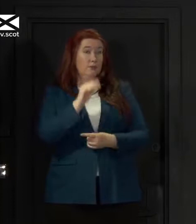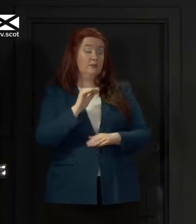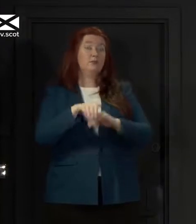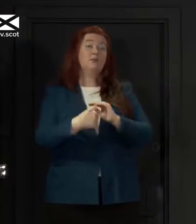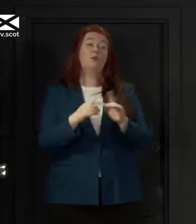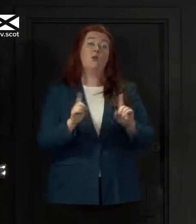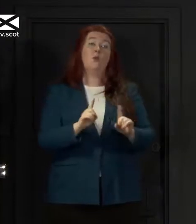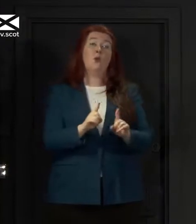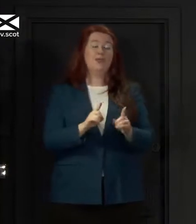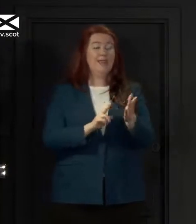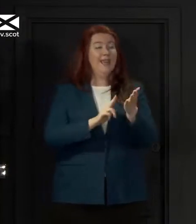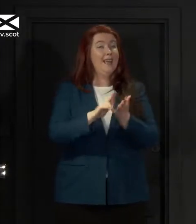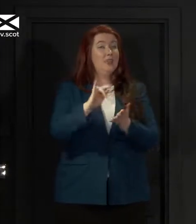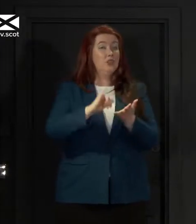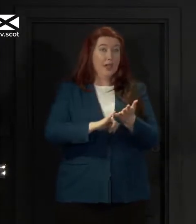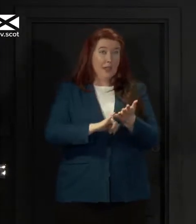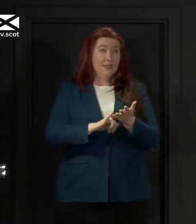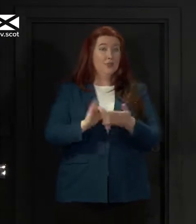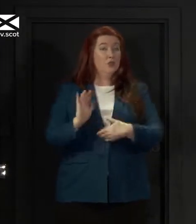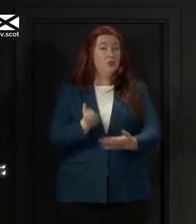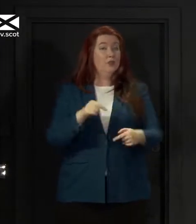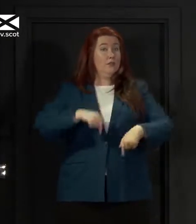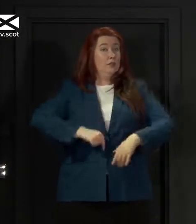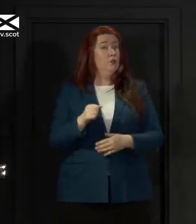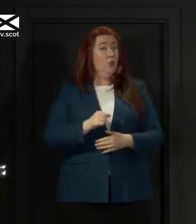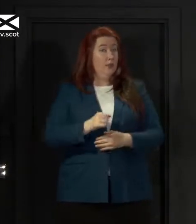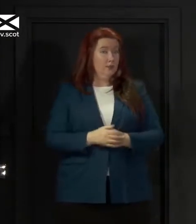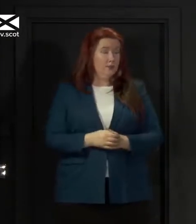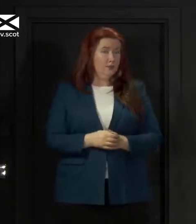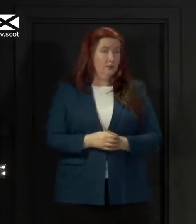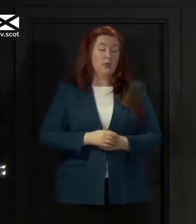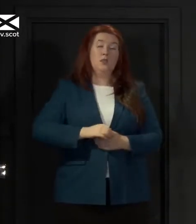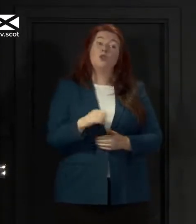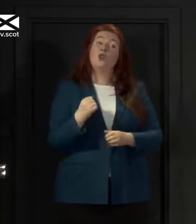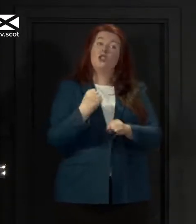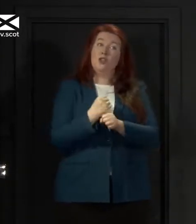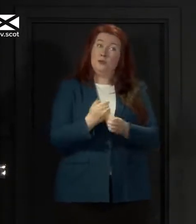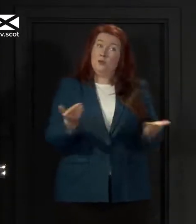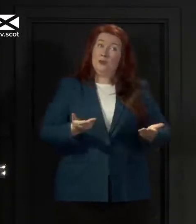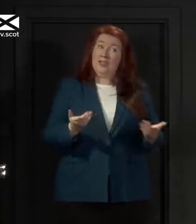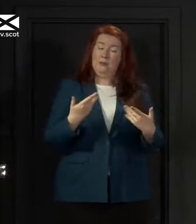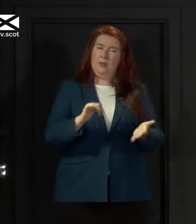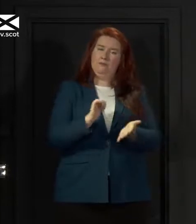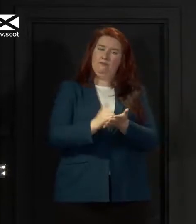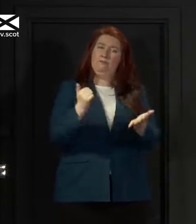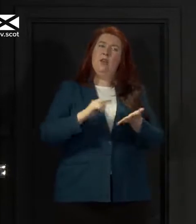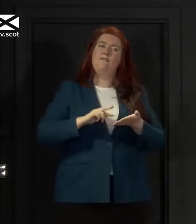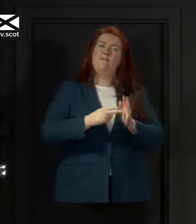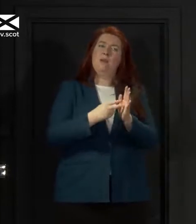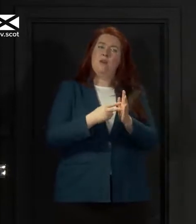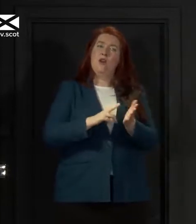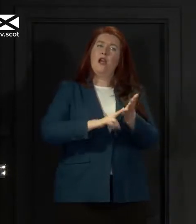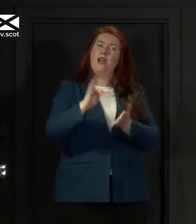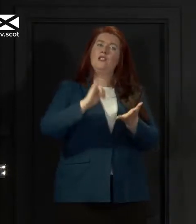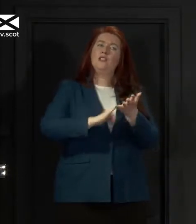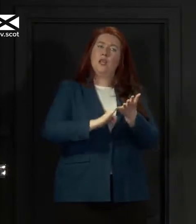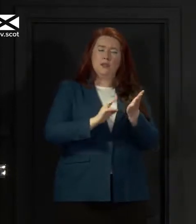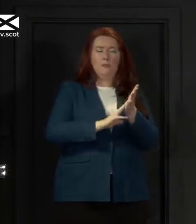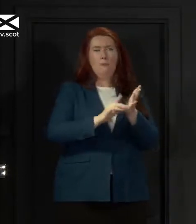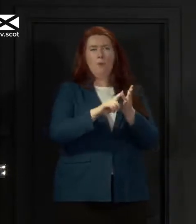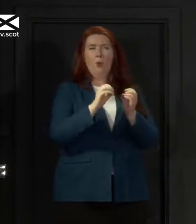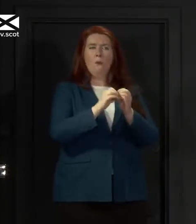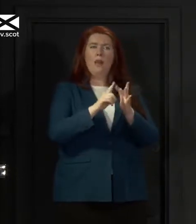the NHS in Scotland. The Scottish Government has today published a framework for NHS mobilisation.